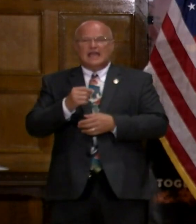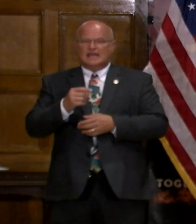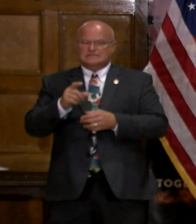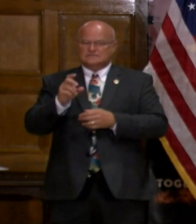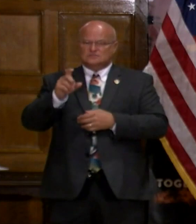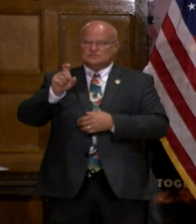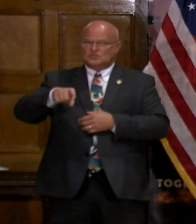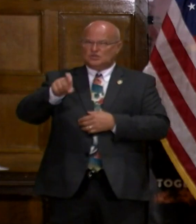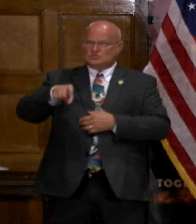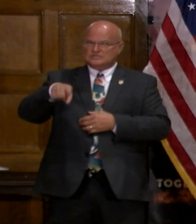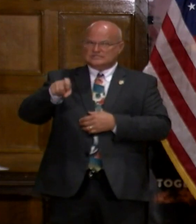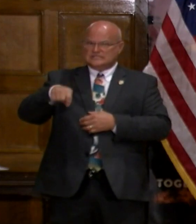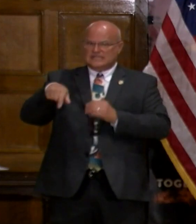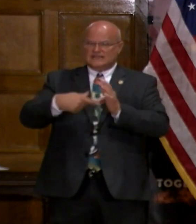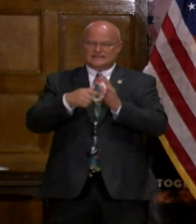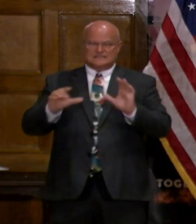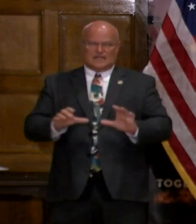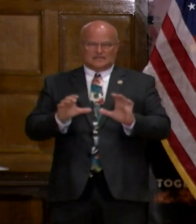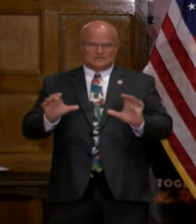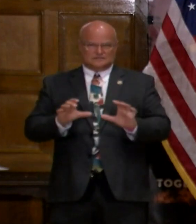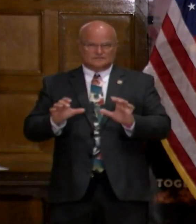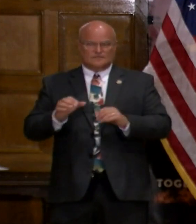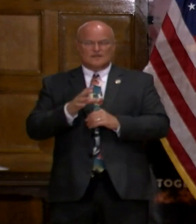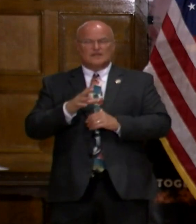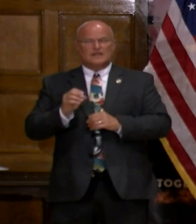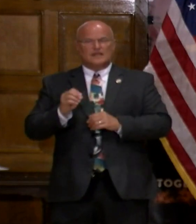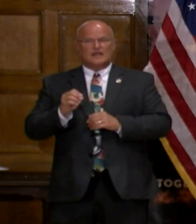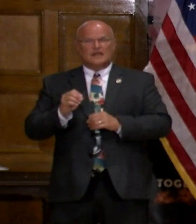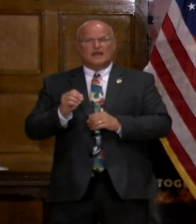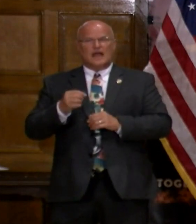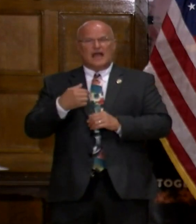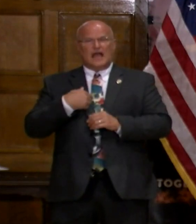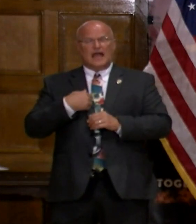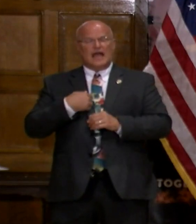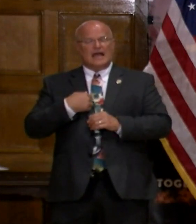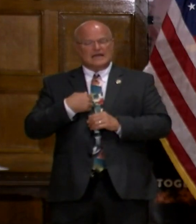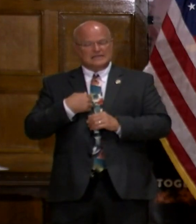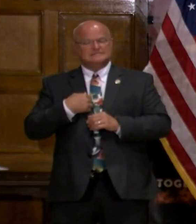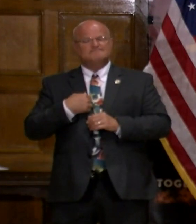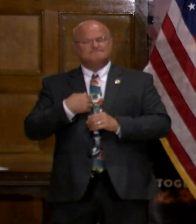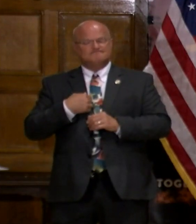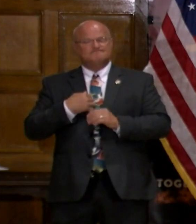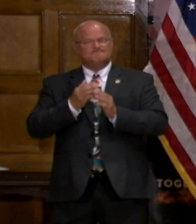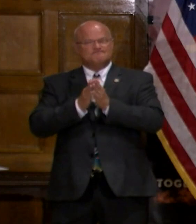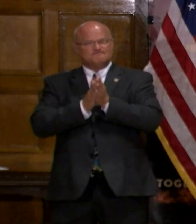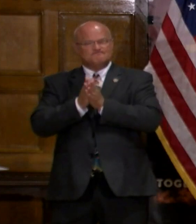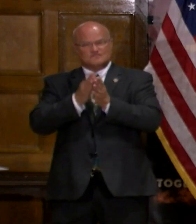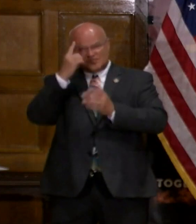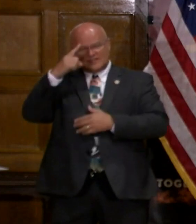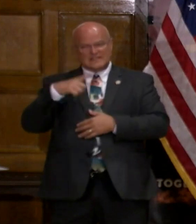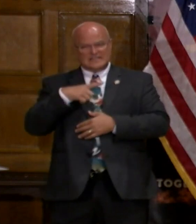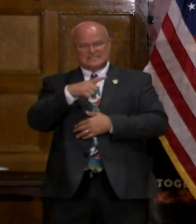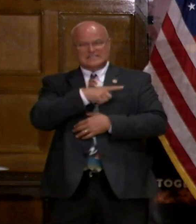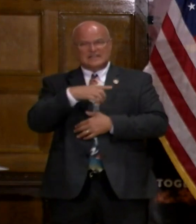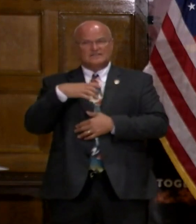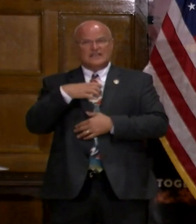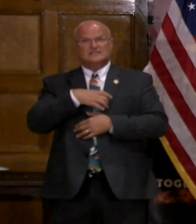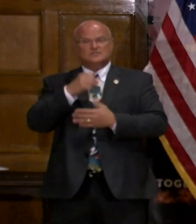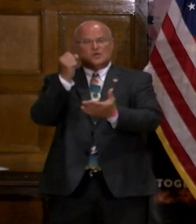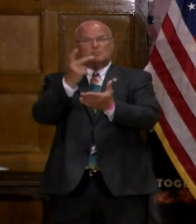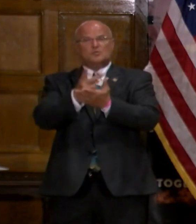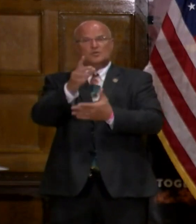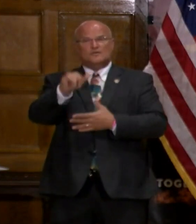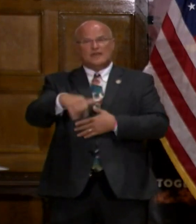urgency in this action. And I'm anxious for the legislative council to